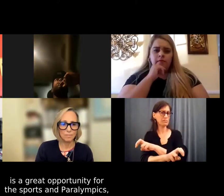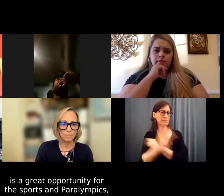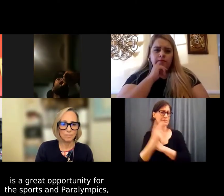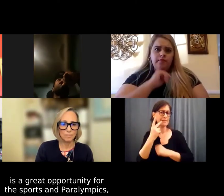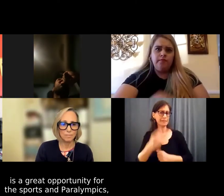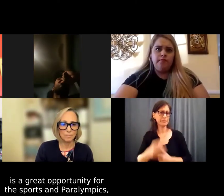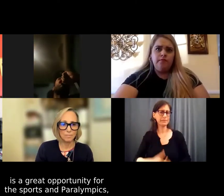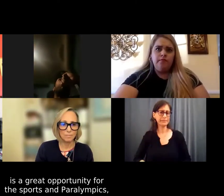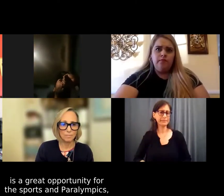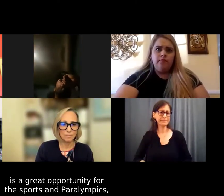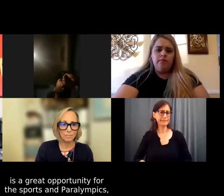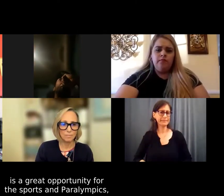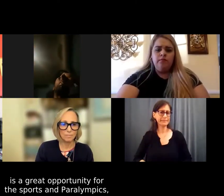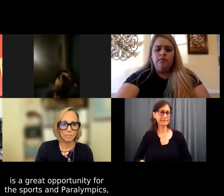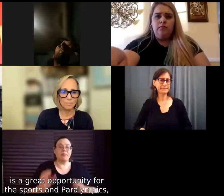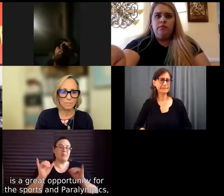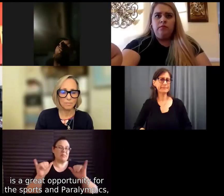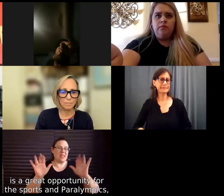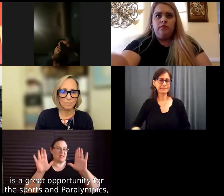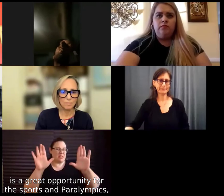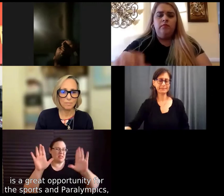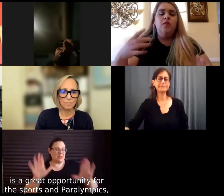Olympics, um,